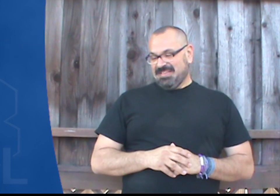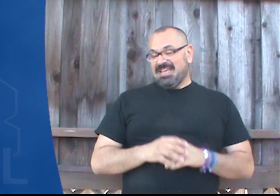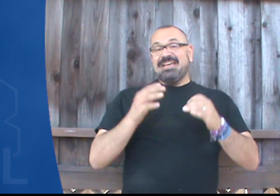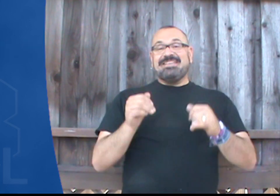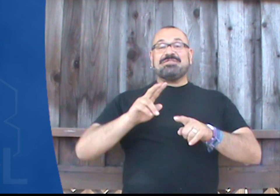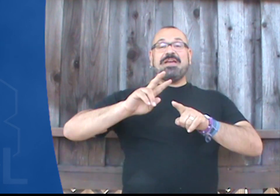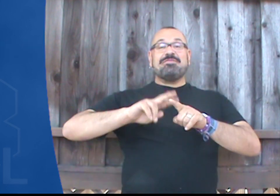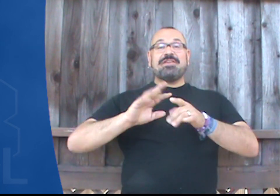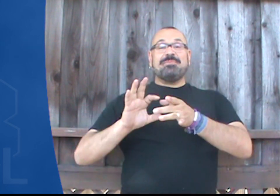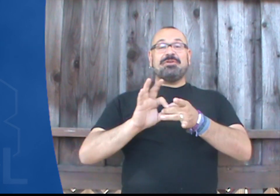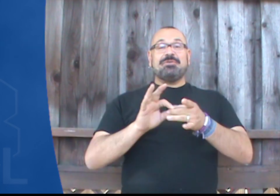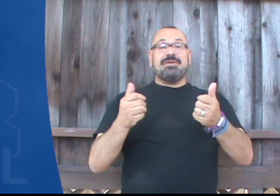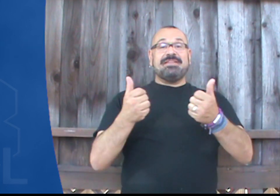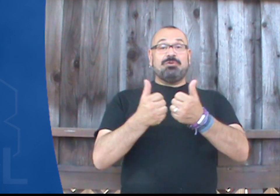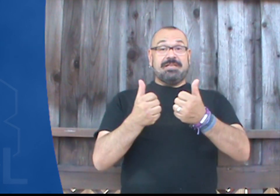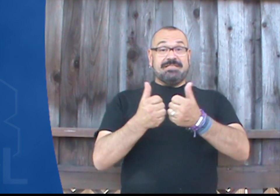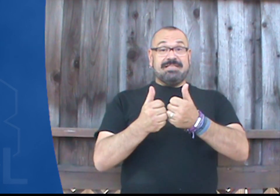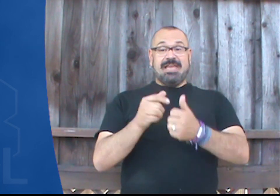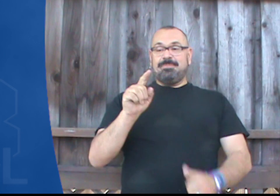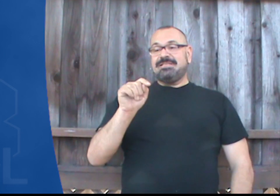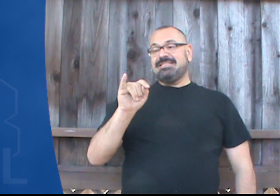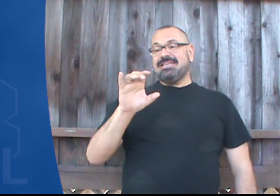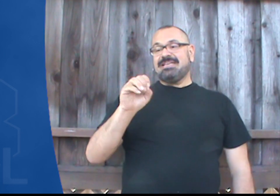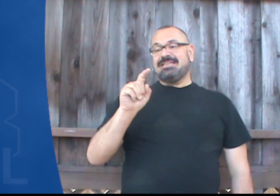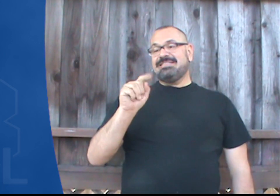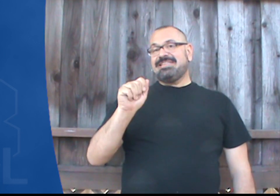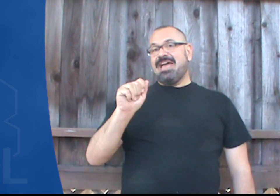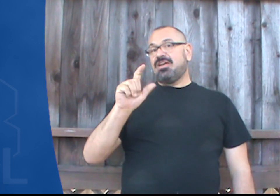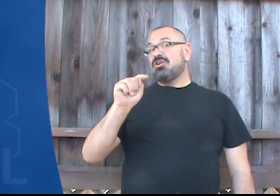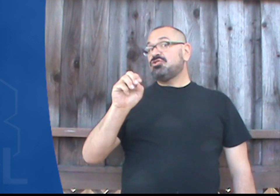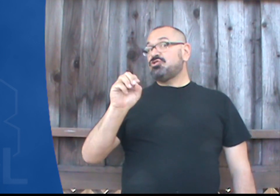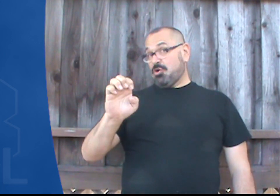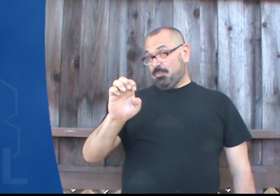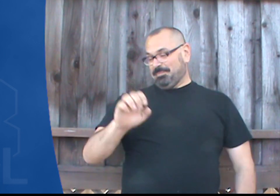Next we have vocabulary related to the game, tick-tack-toe.